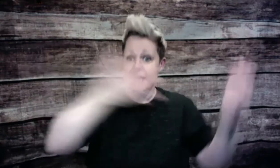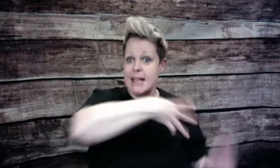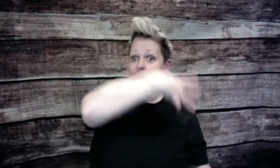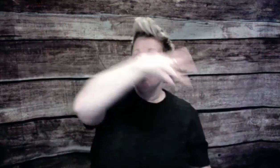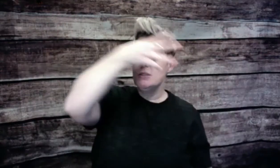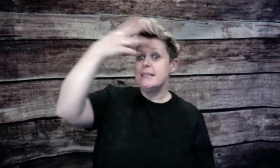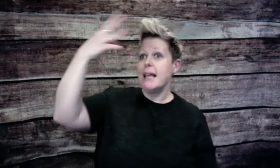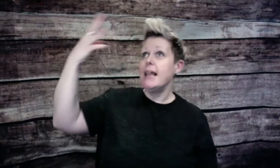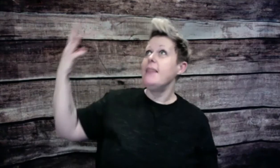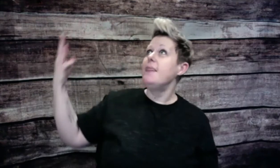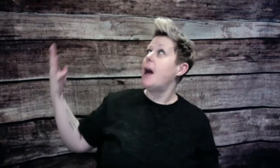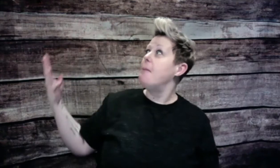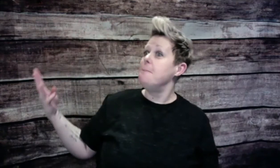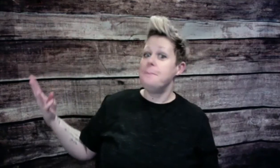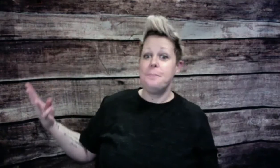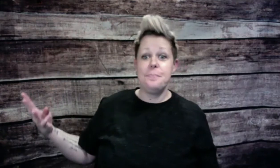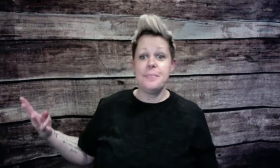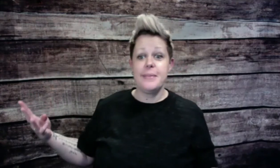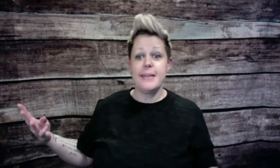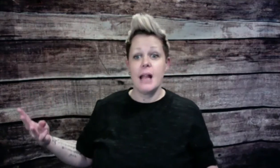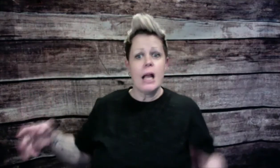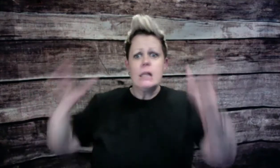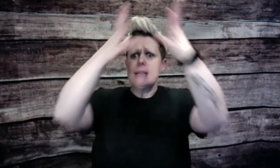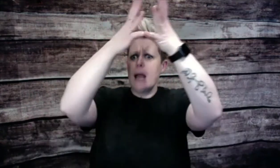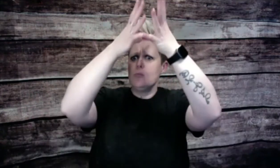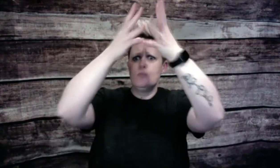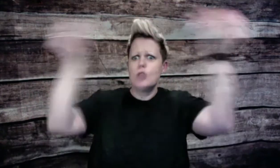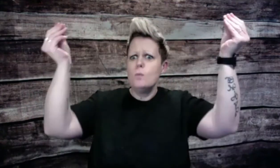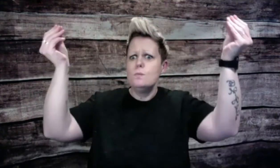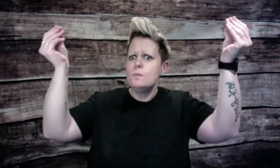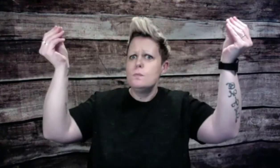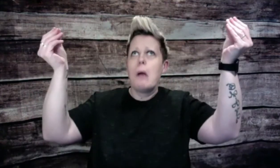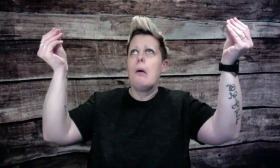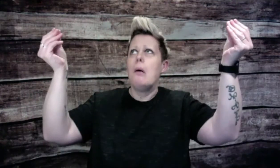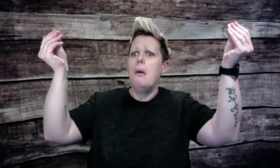Now you see them, now you don't.